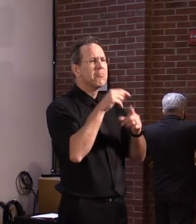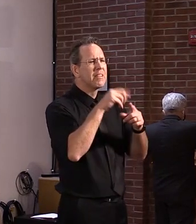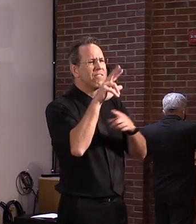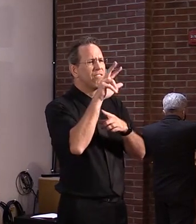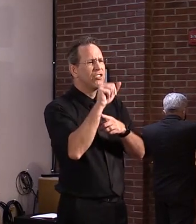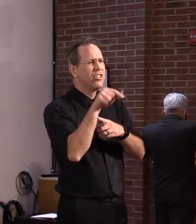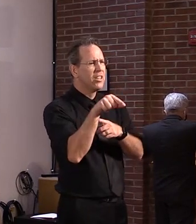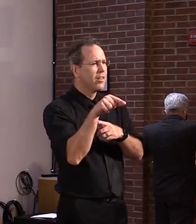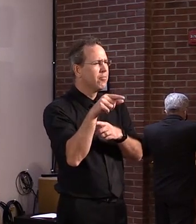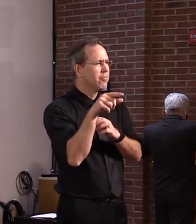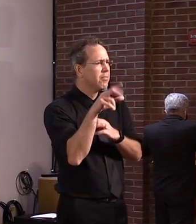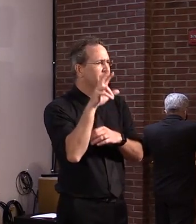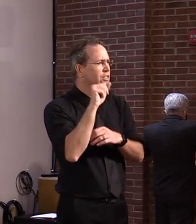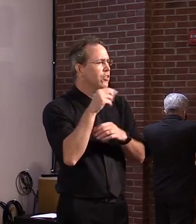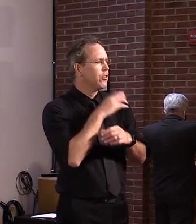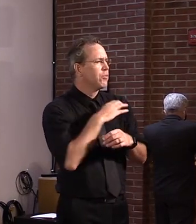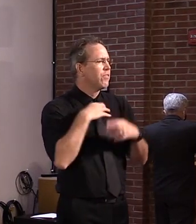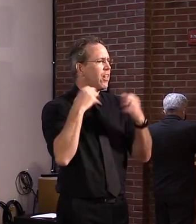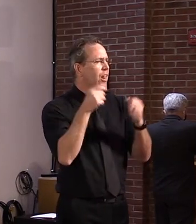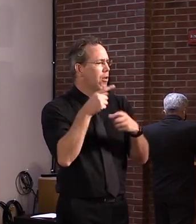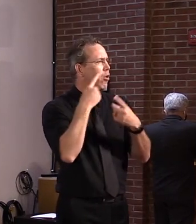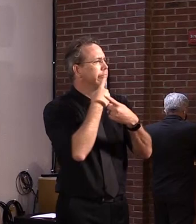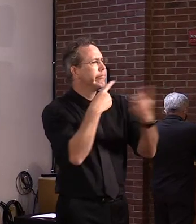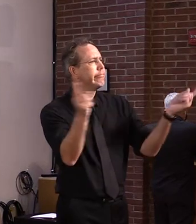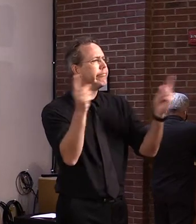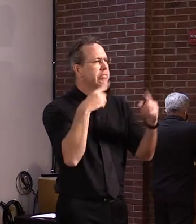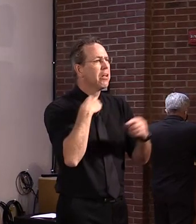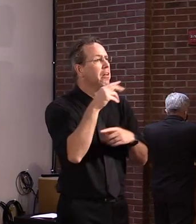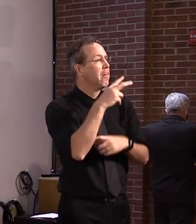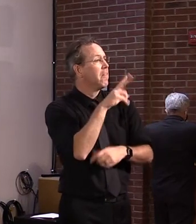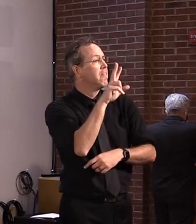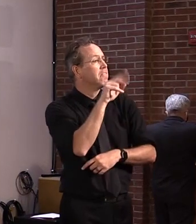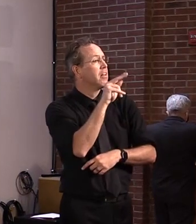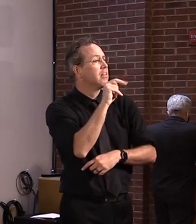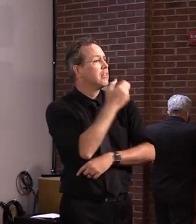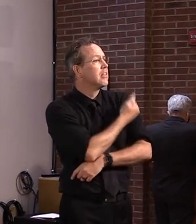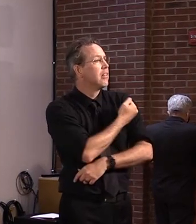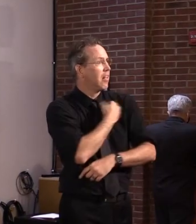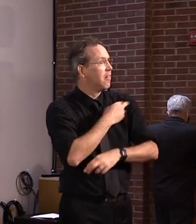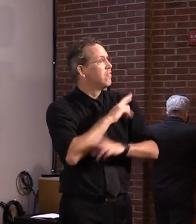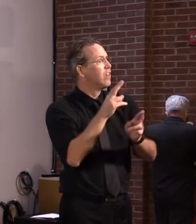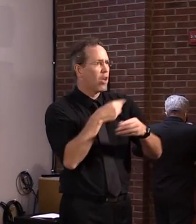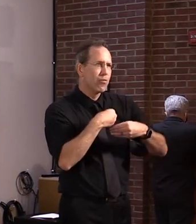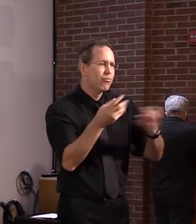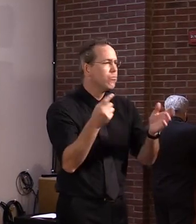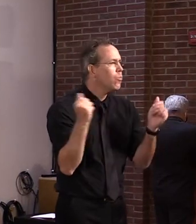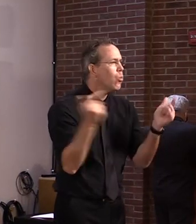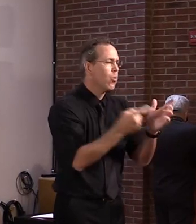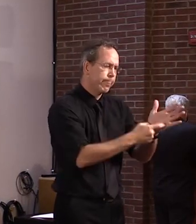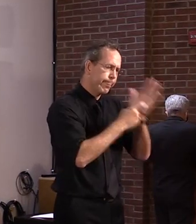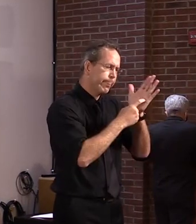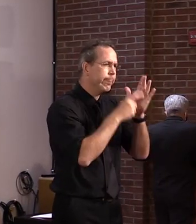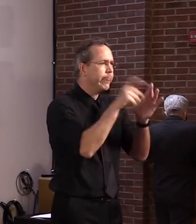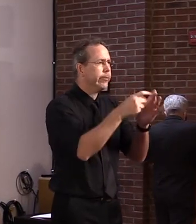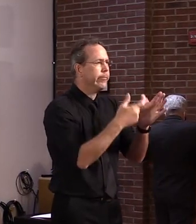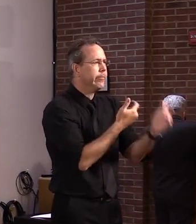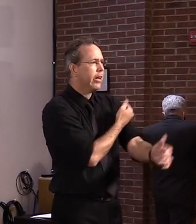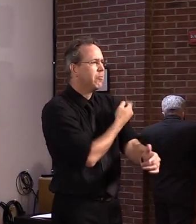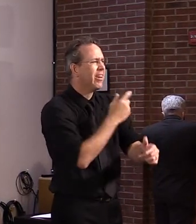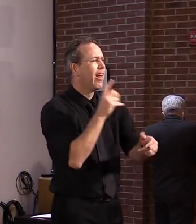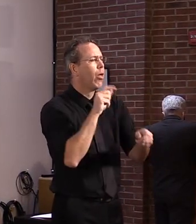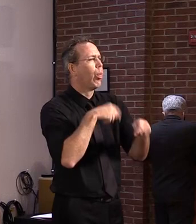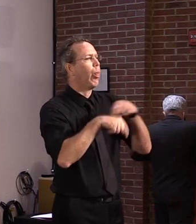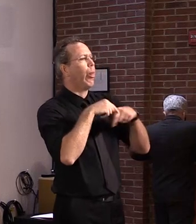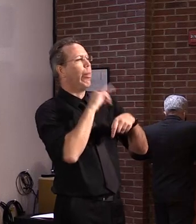And governor, you said you lean heavily on the commissioner's recommendation. What are your thoughts about making a COVID-19